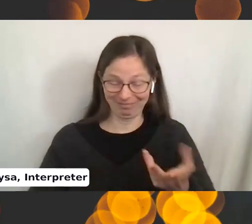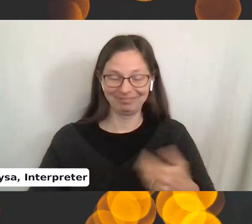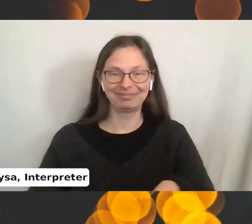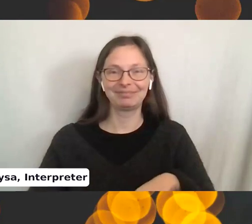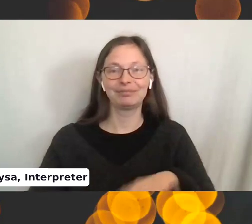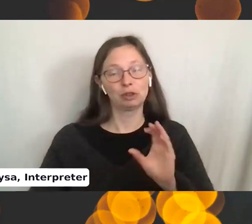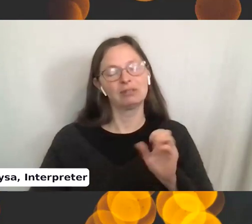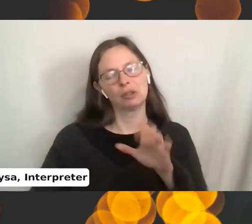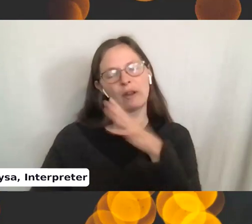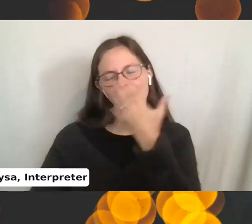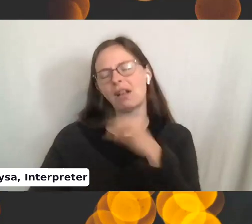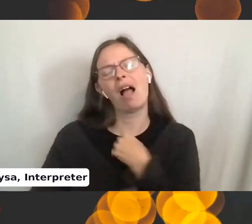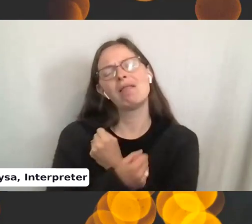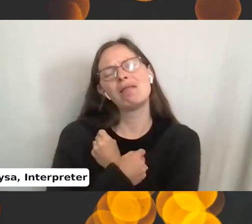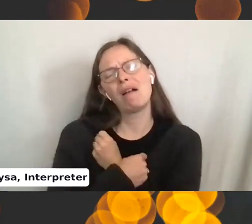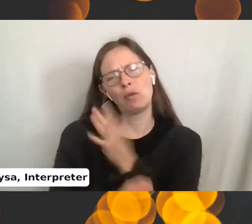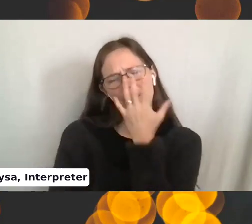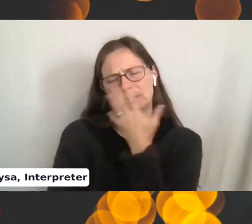Charlie, it is your face and I love your face.